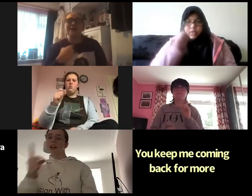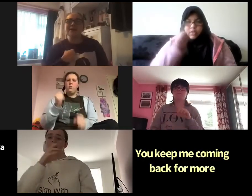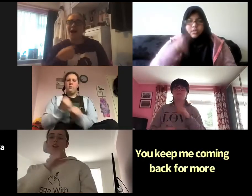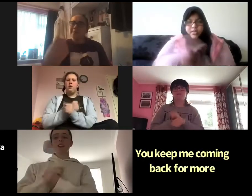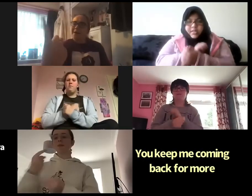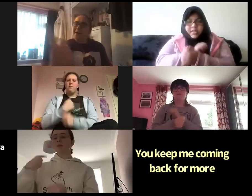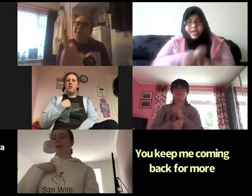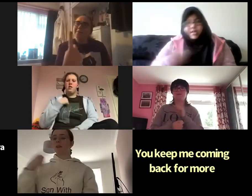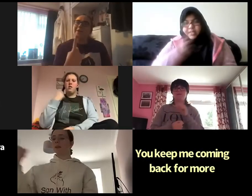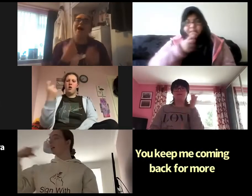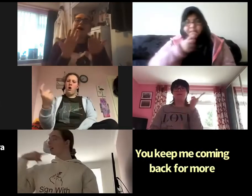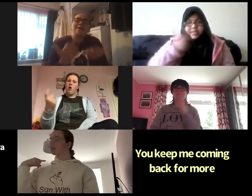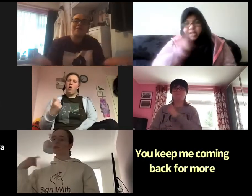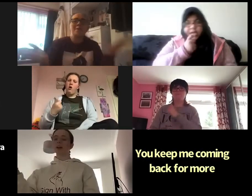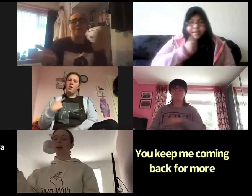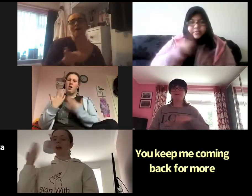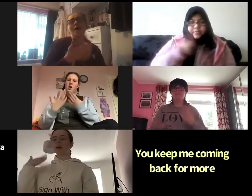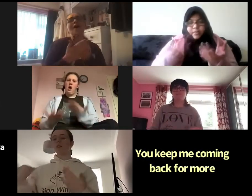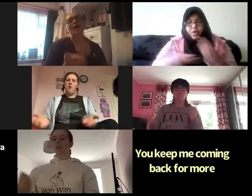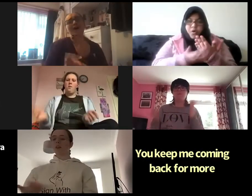me coming back for more